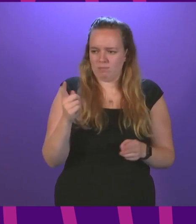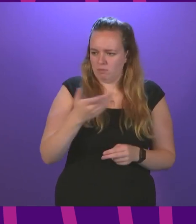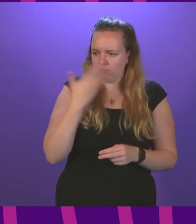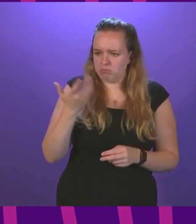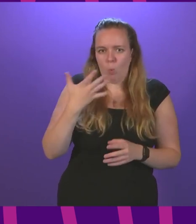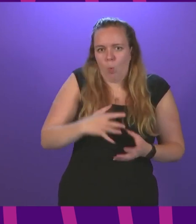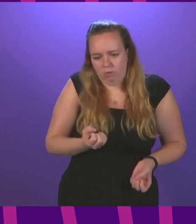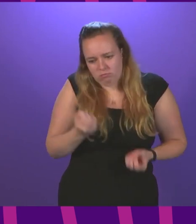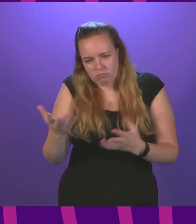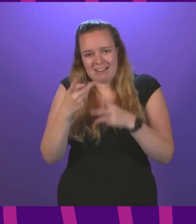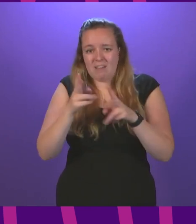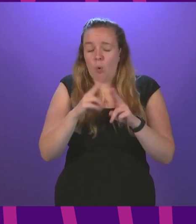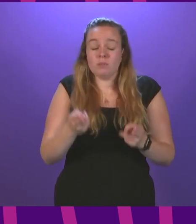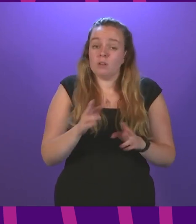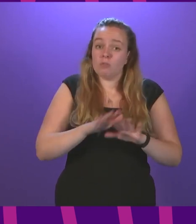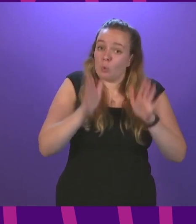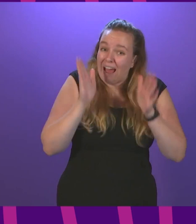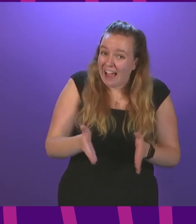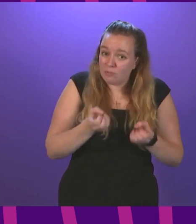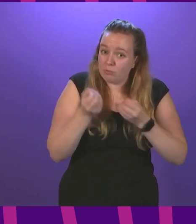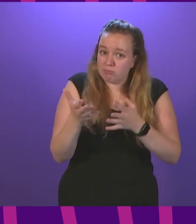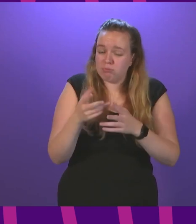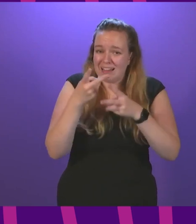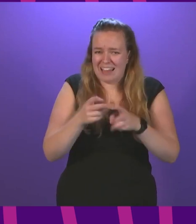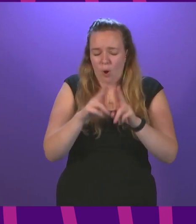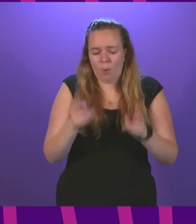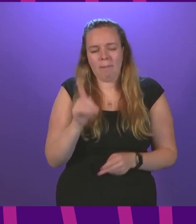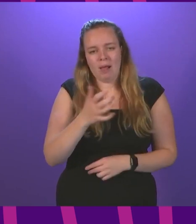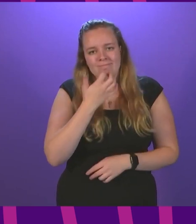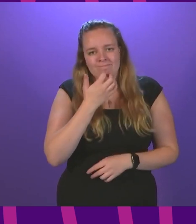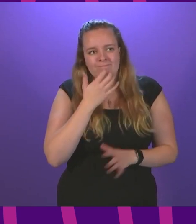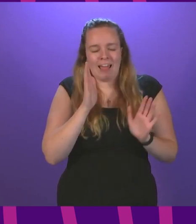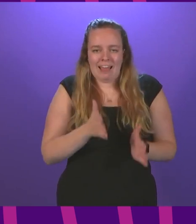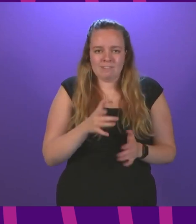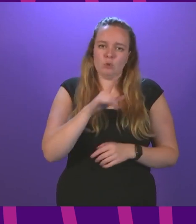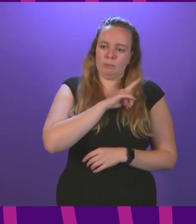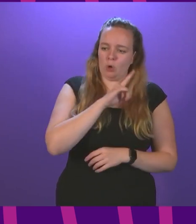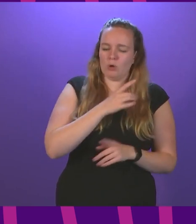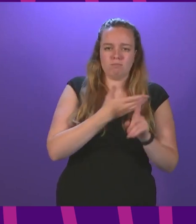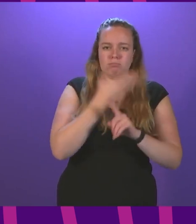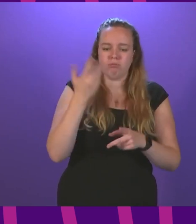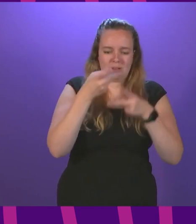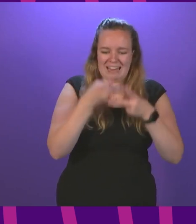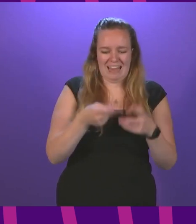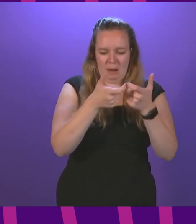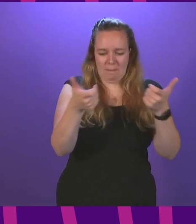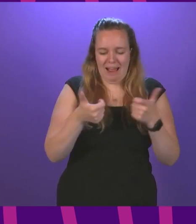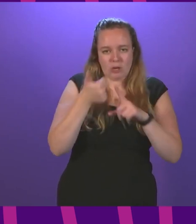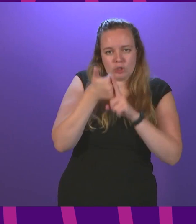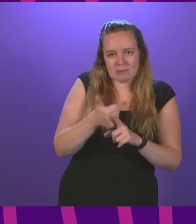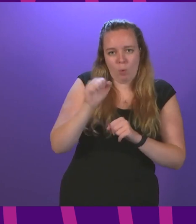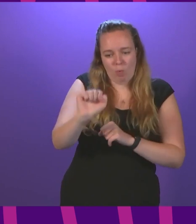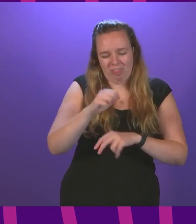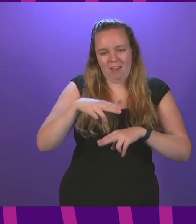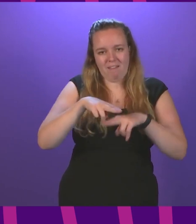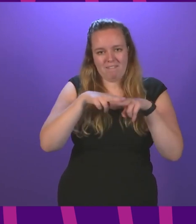go to care homes do not have to go to care homes but are having to go to care homes because there is not a care package for them in their own